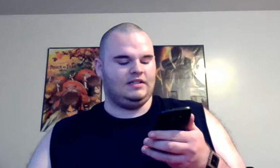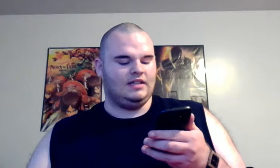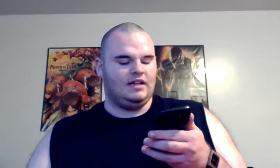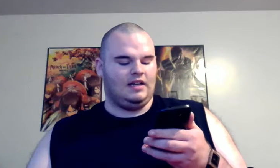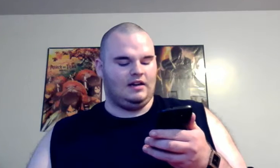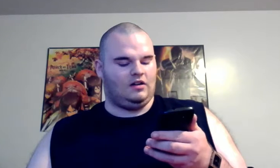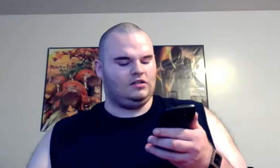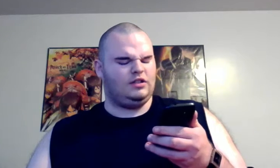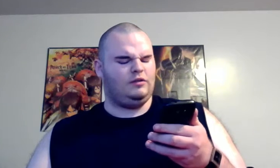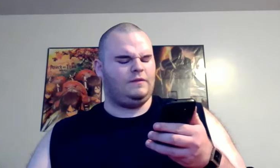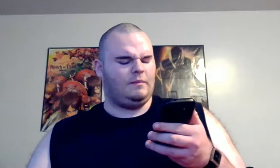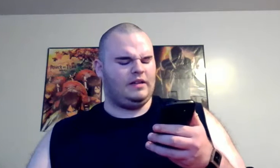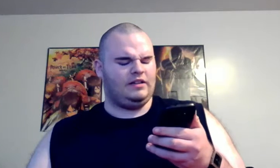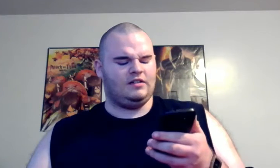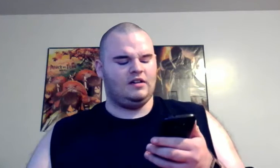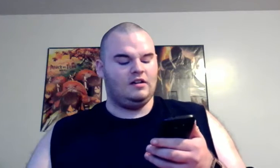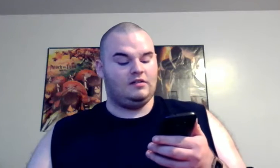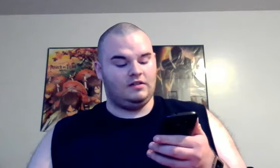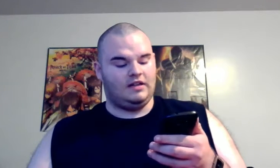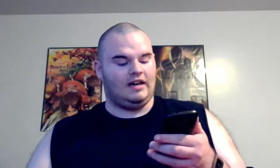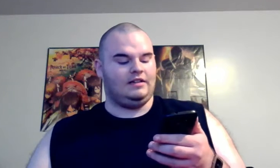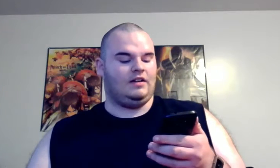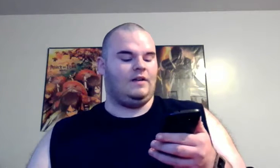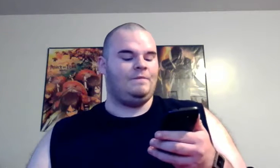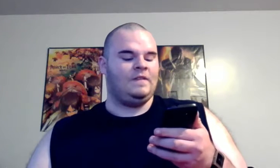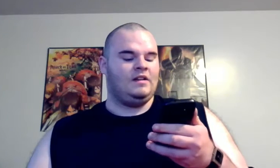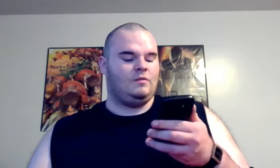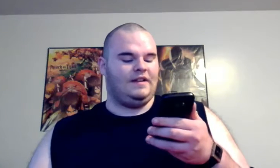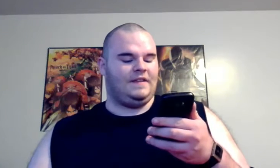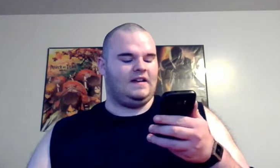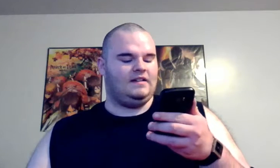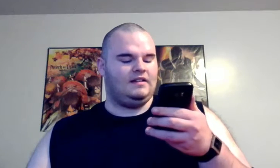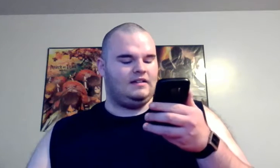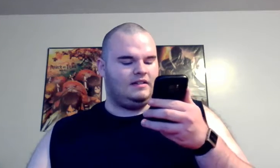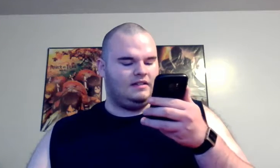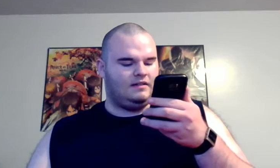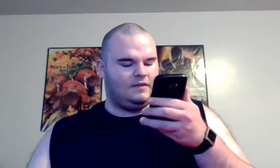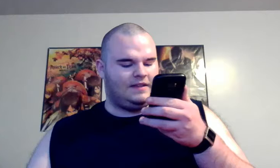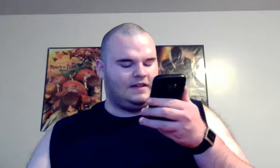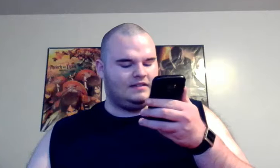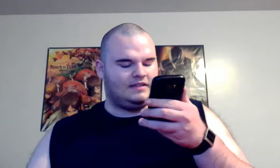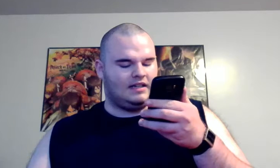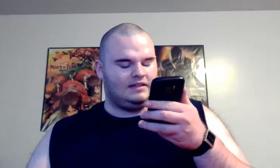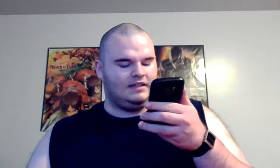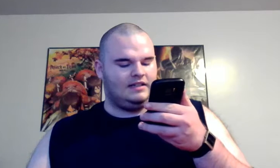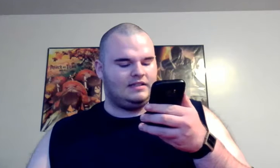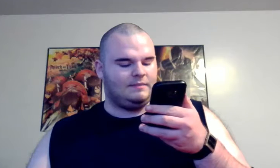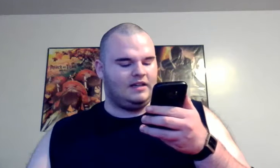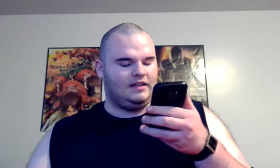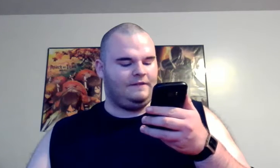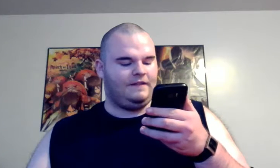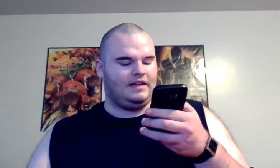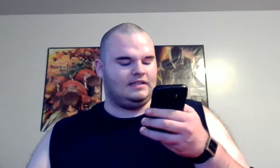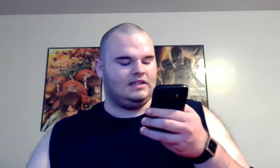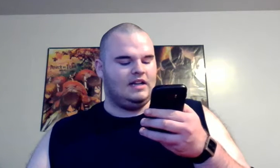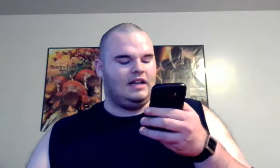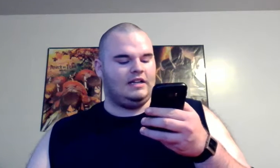and all too familiar good guy doll with them with an insightly smiling face a